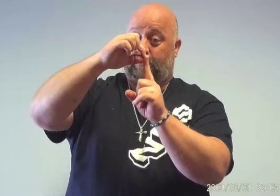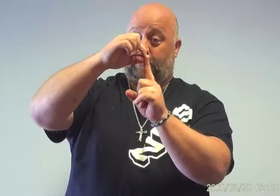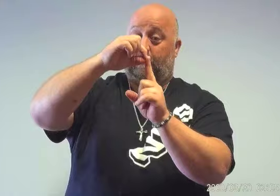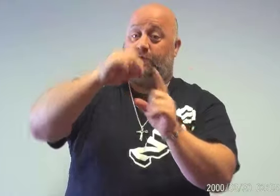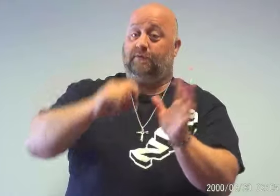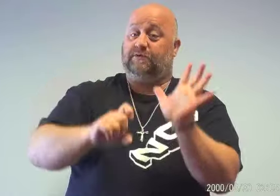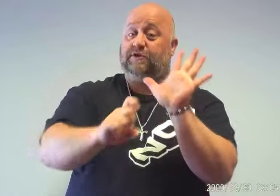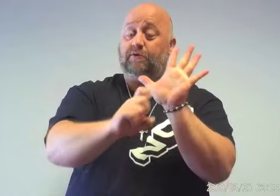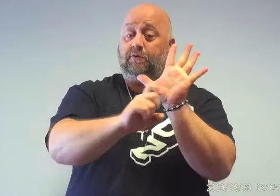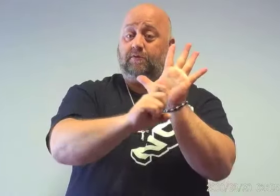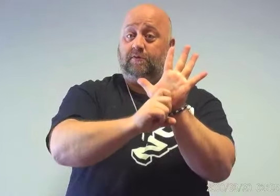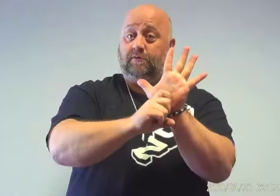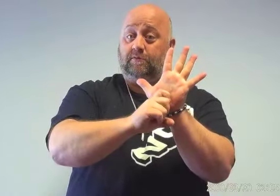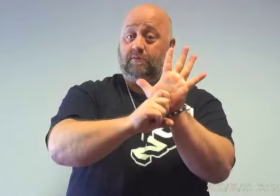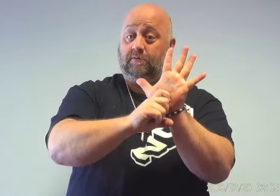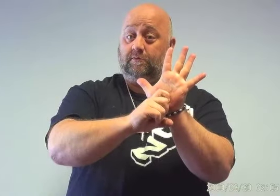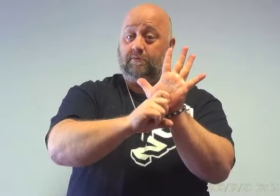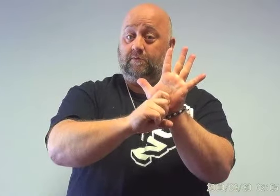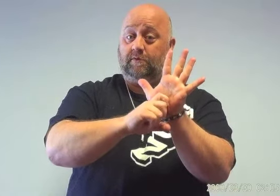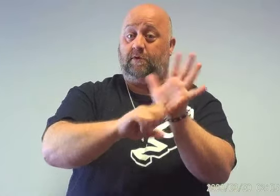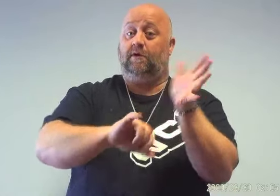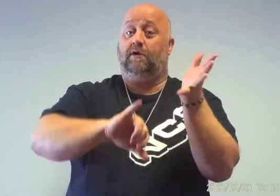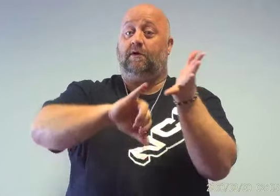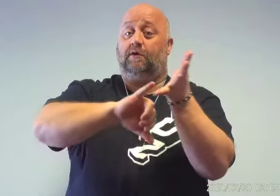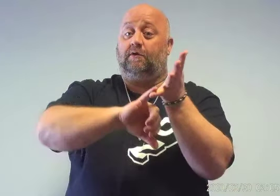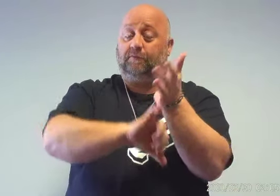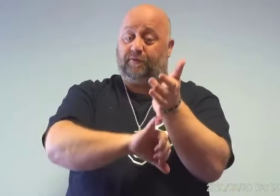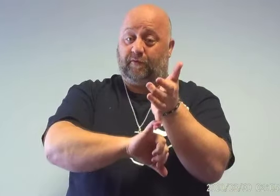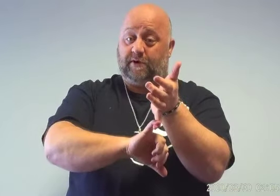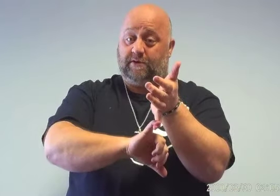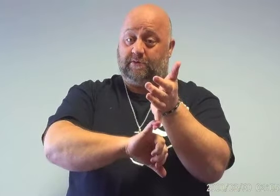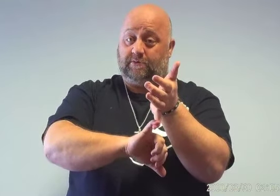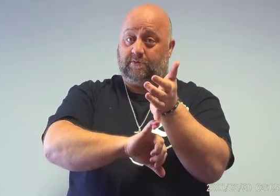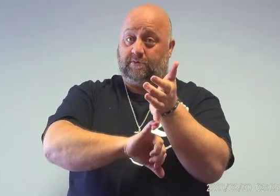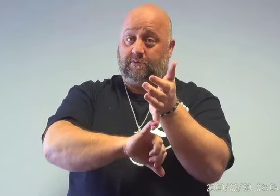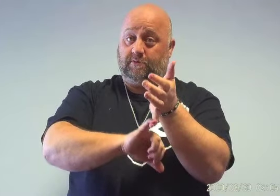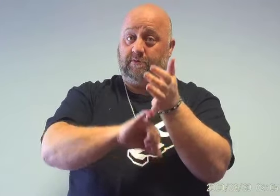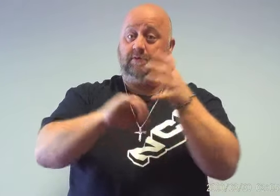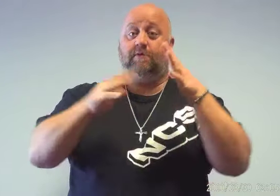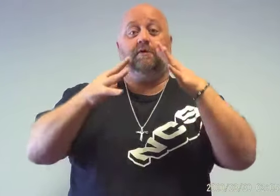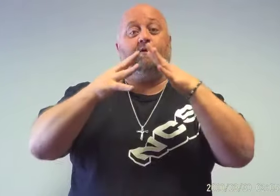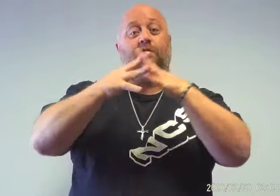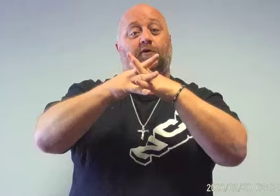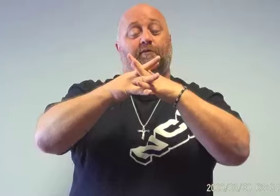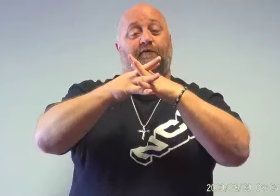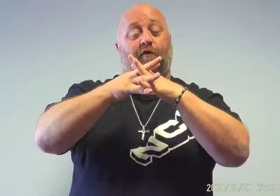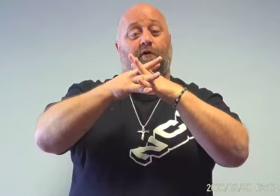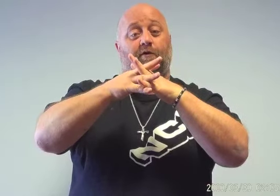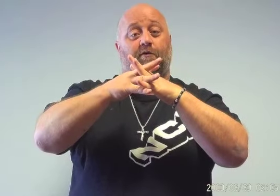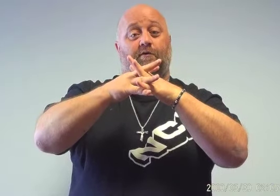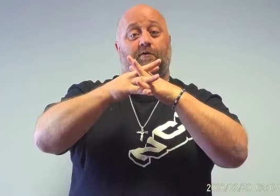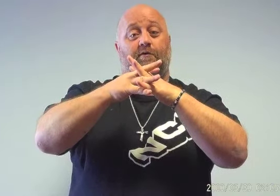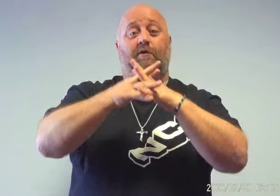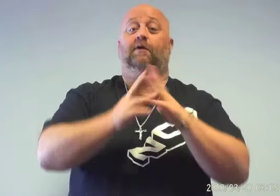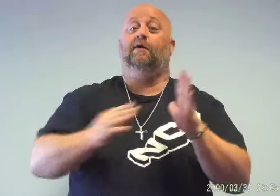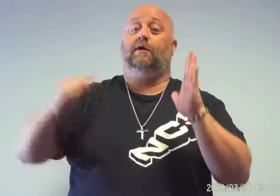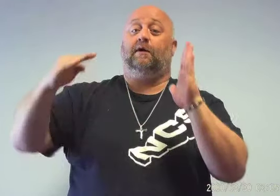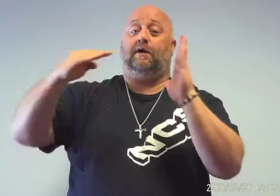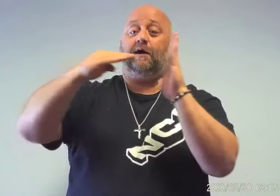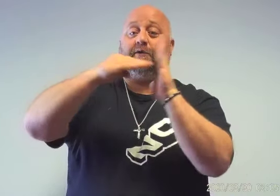Number two, number three, number four, and